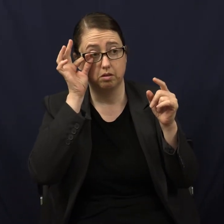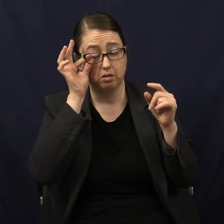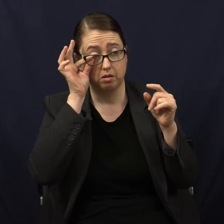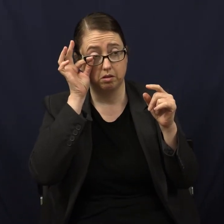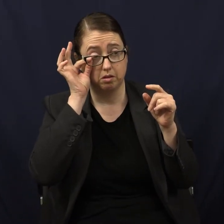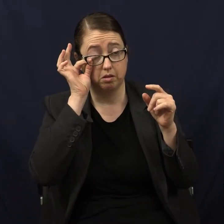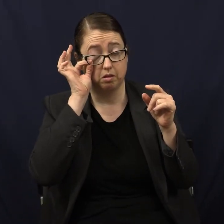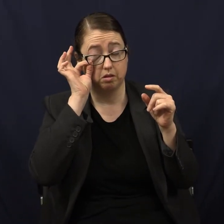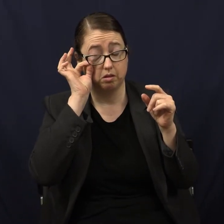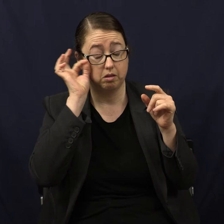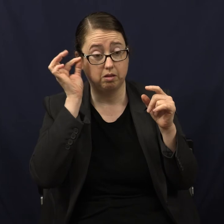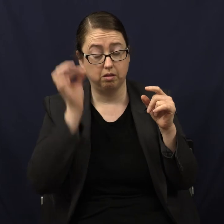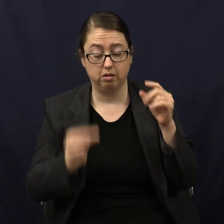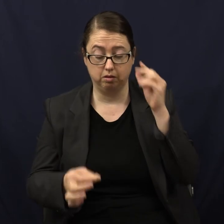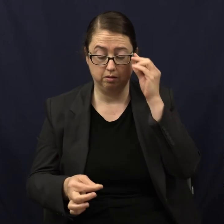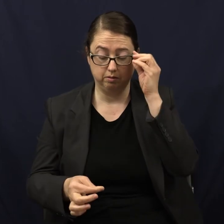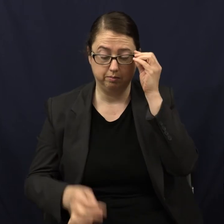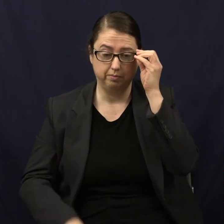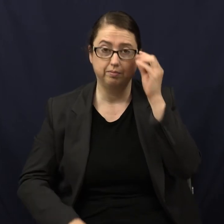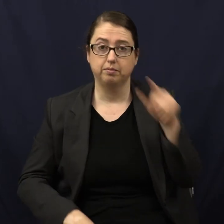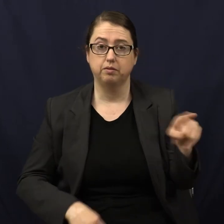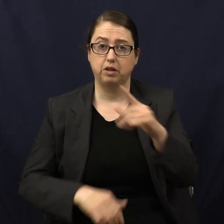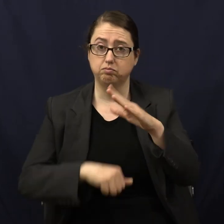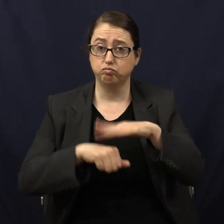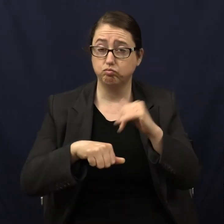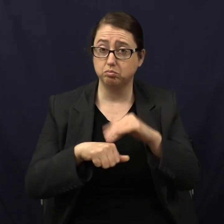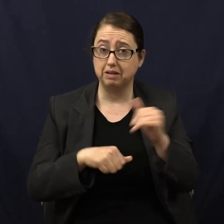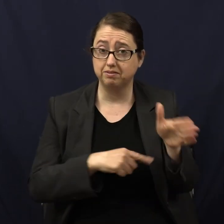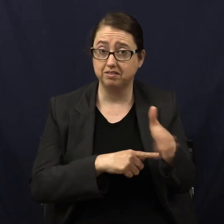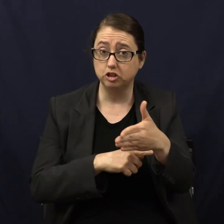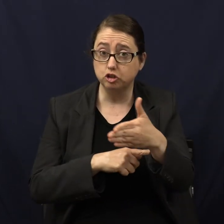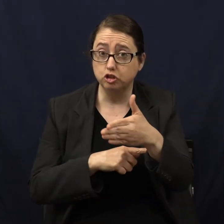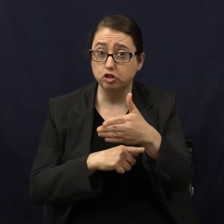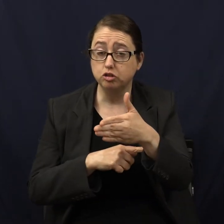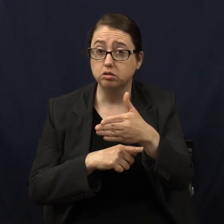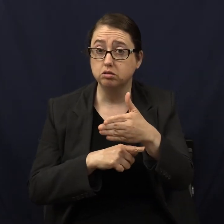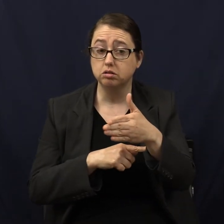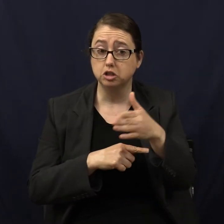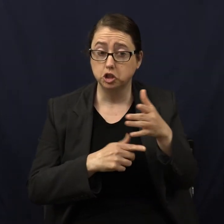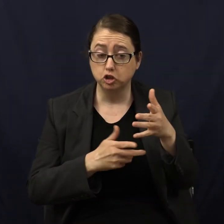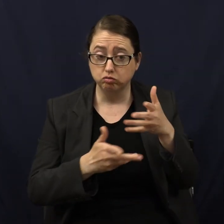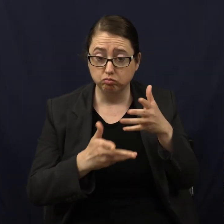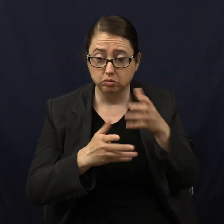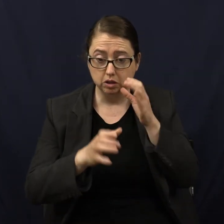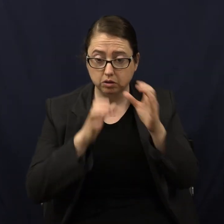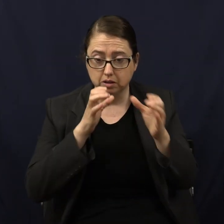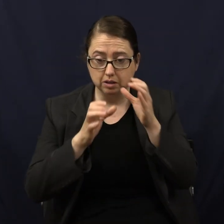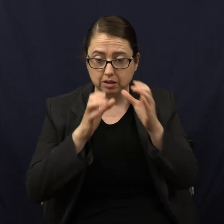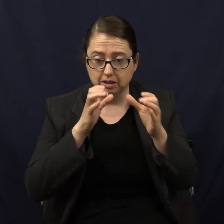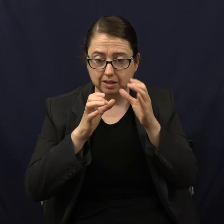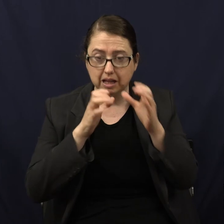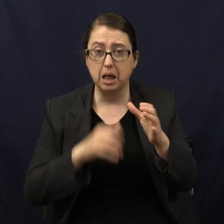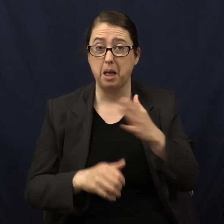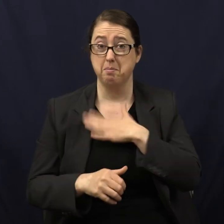Anyone ever have a pet fish? Pet fish? Did it ever talk to you? My fish only went,